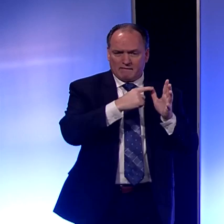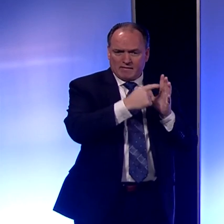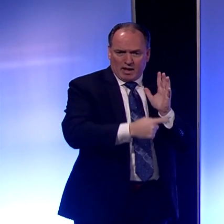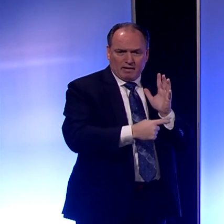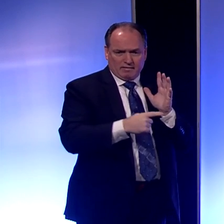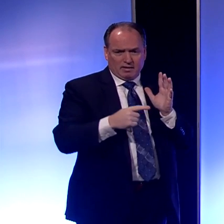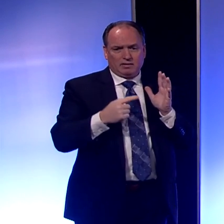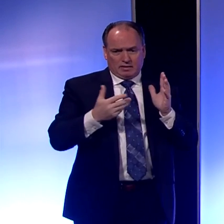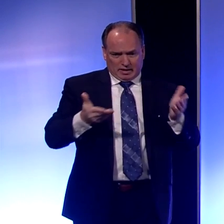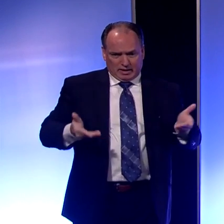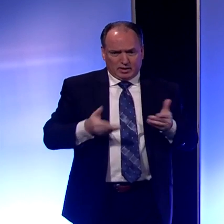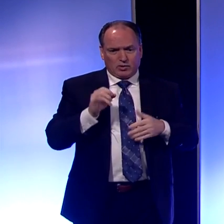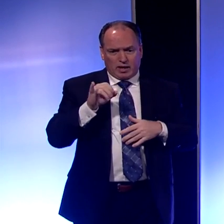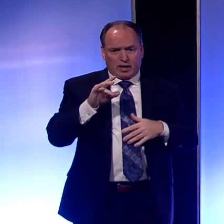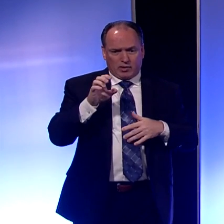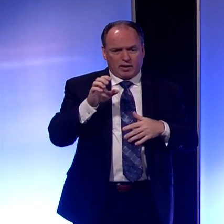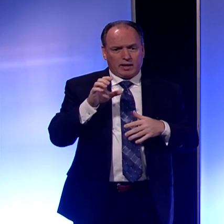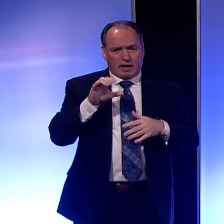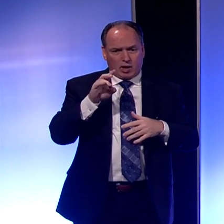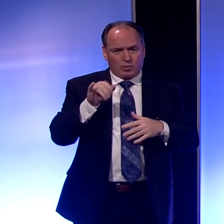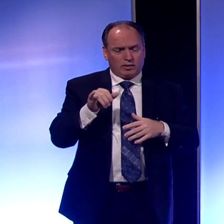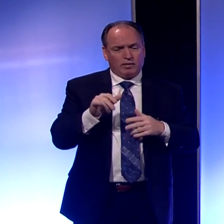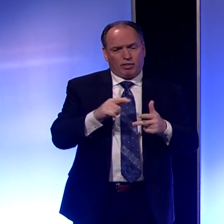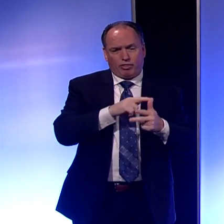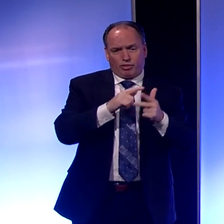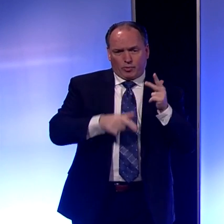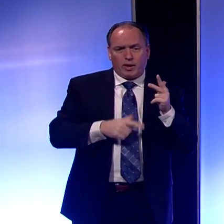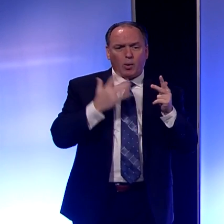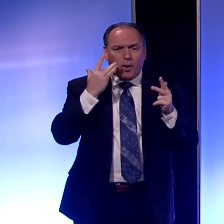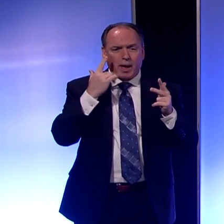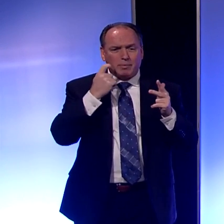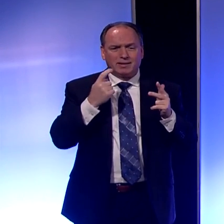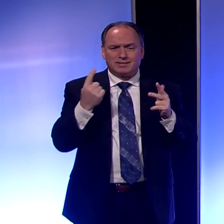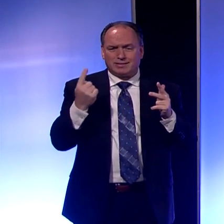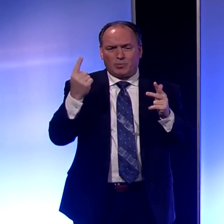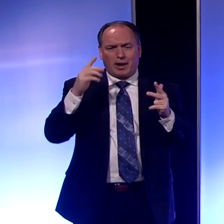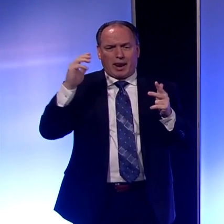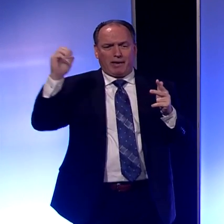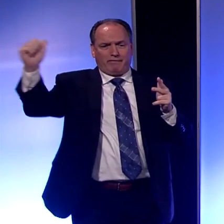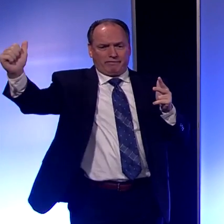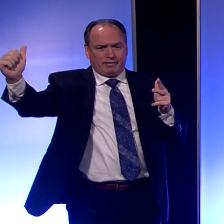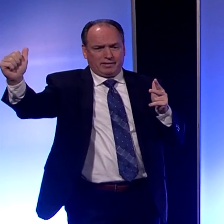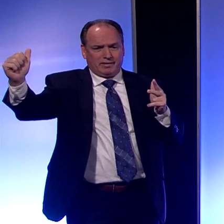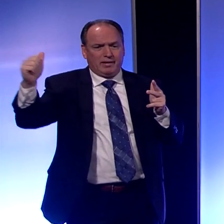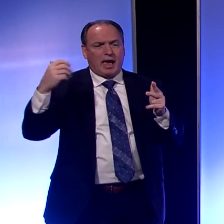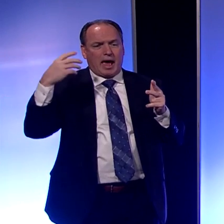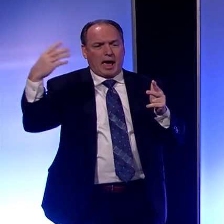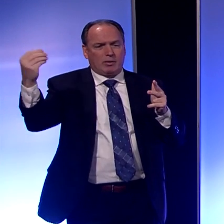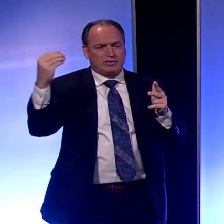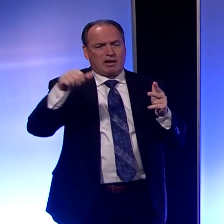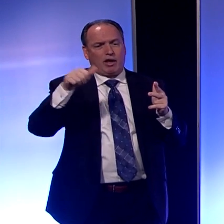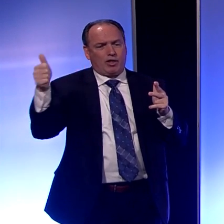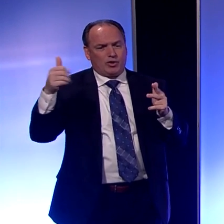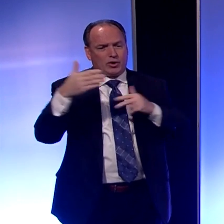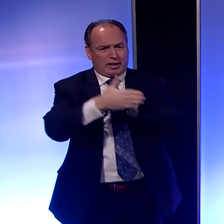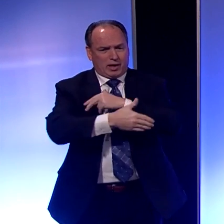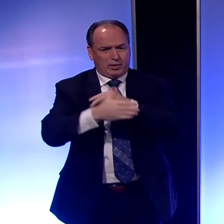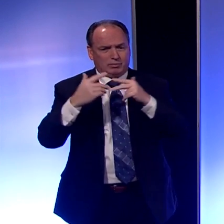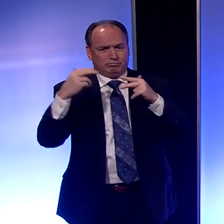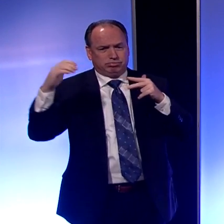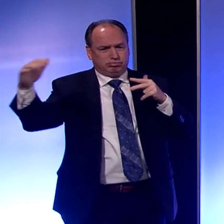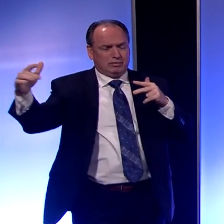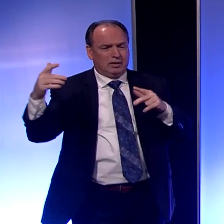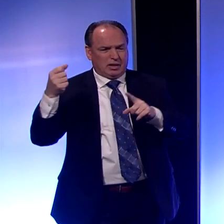in Erie County, three of them have come because someone has left Erie County and traveled to an other area where there is